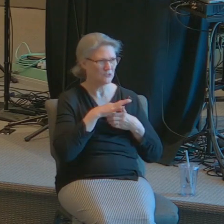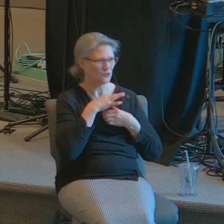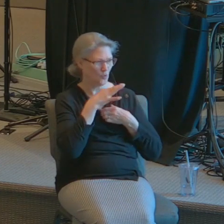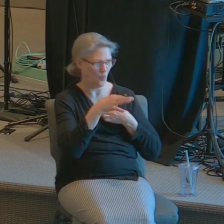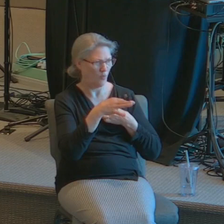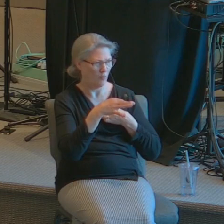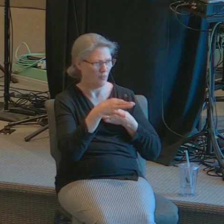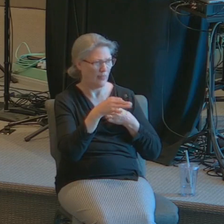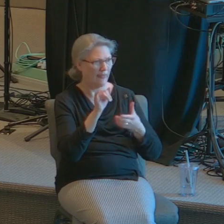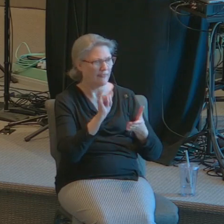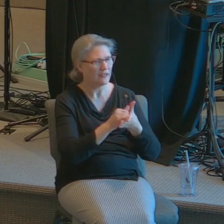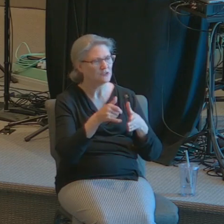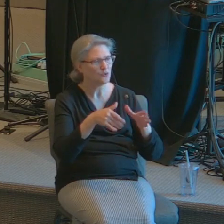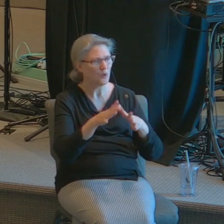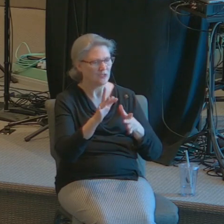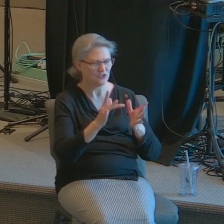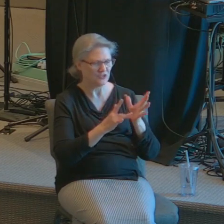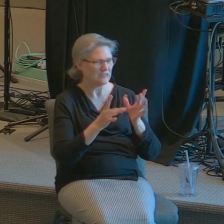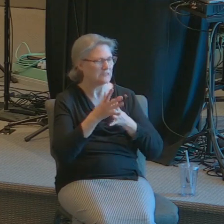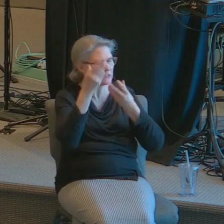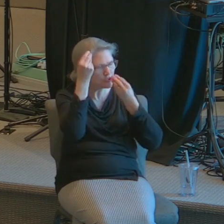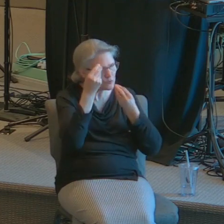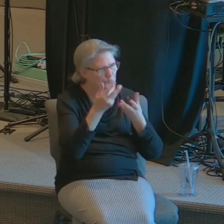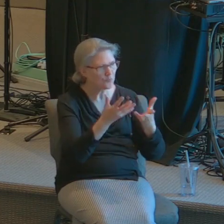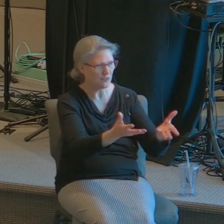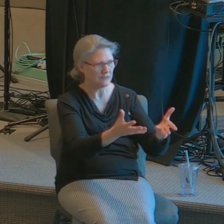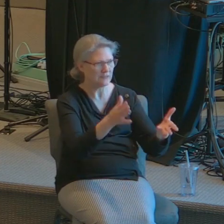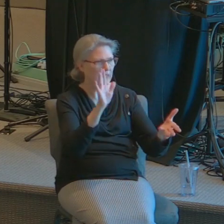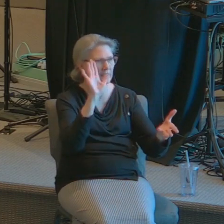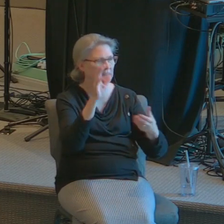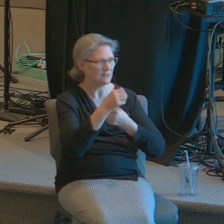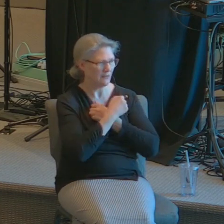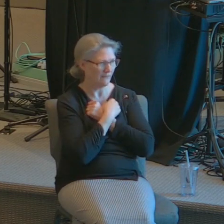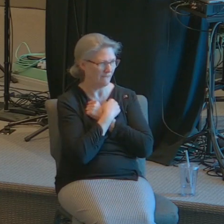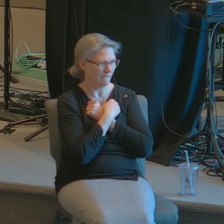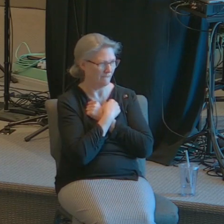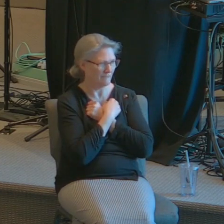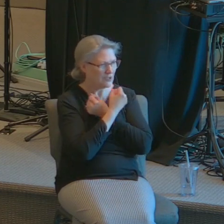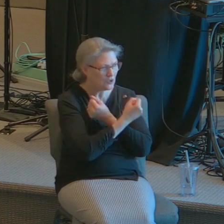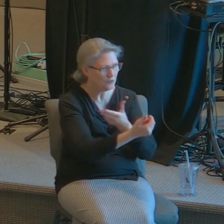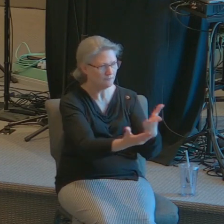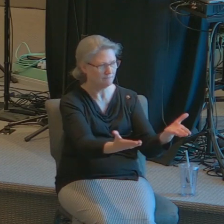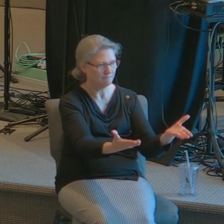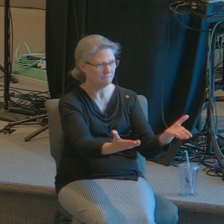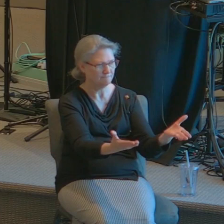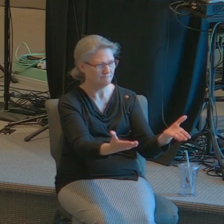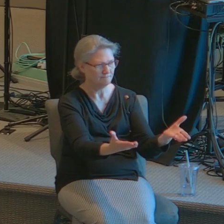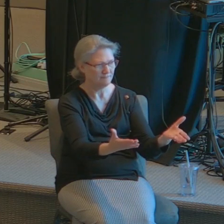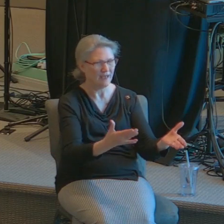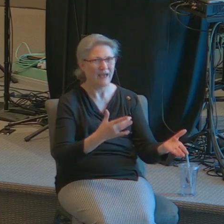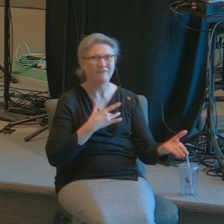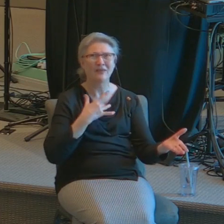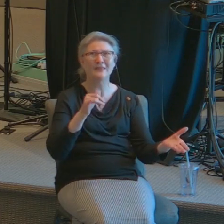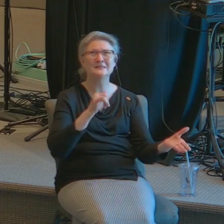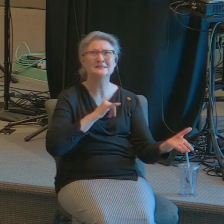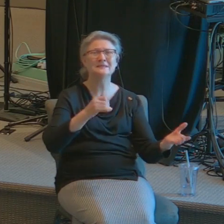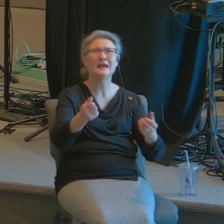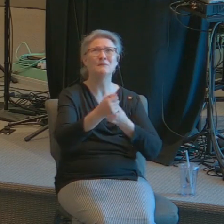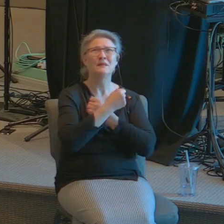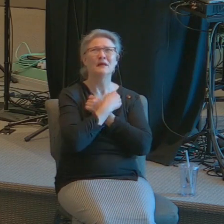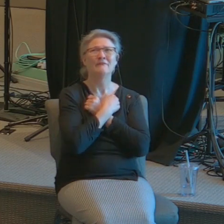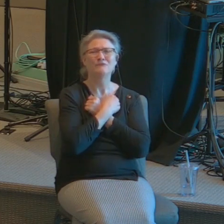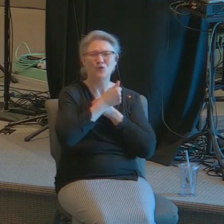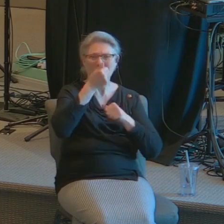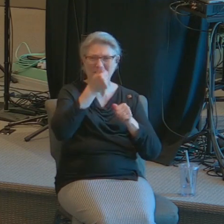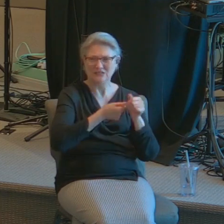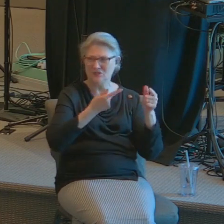that's the way Jesus is expressing his love this morning I feel that same love for